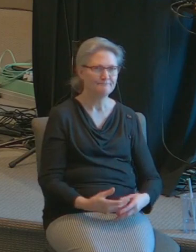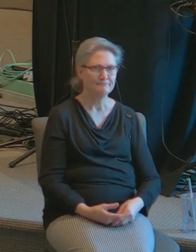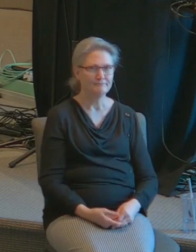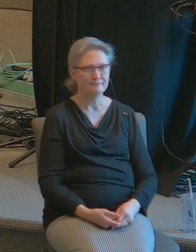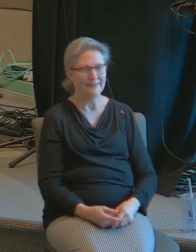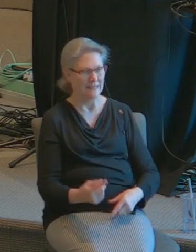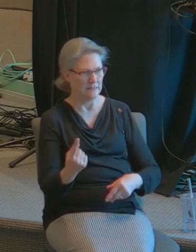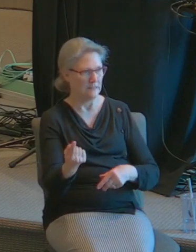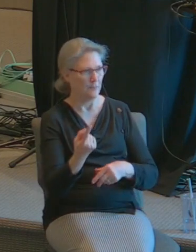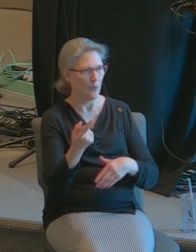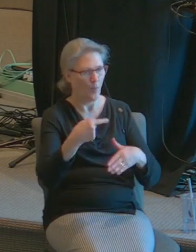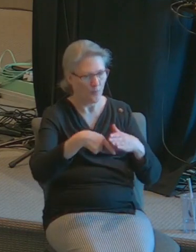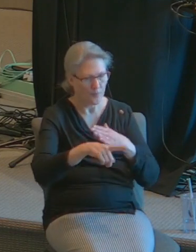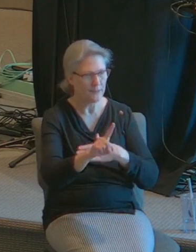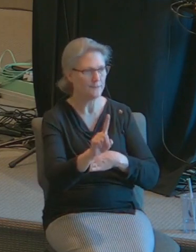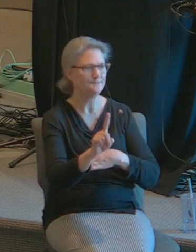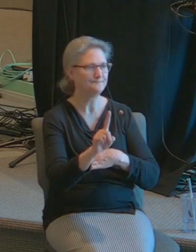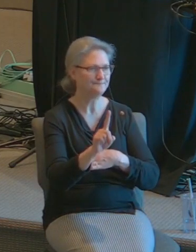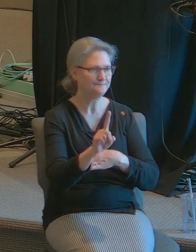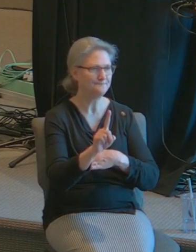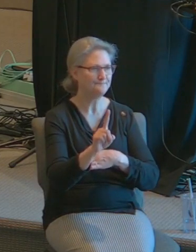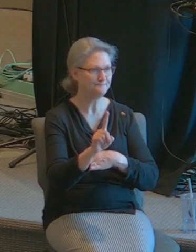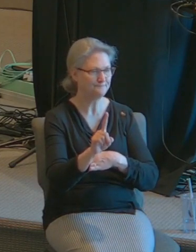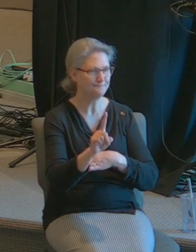somebody walked through the door